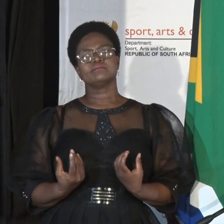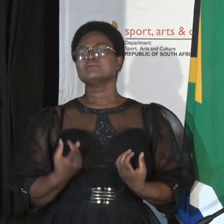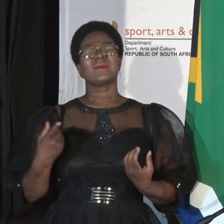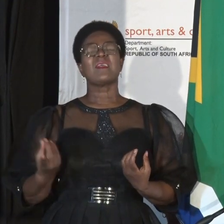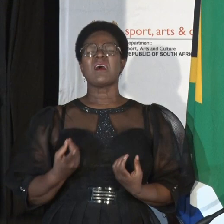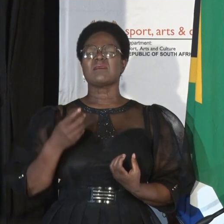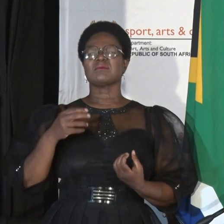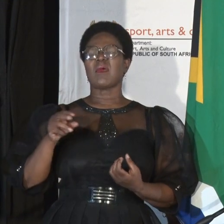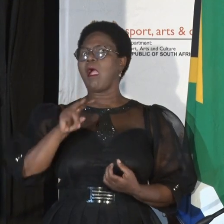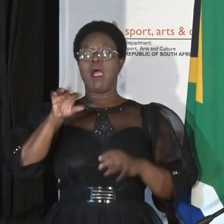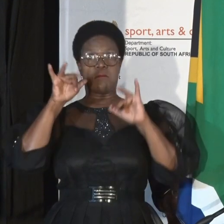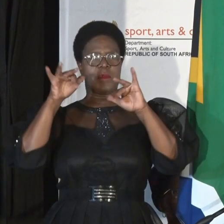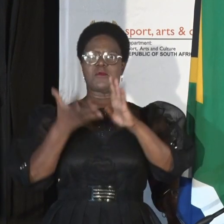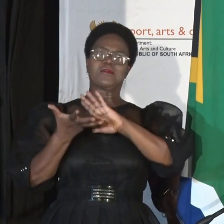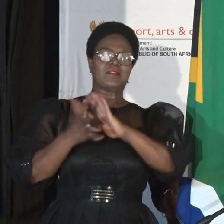who perished.